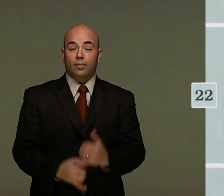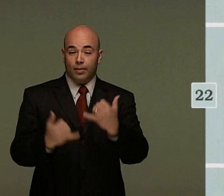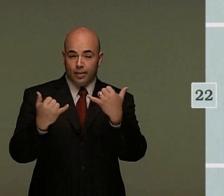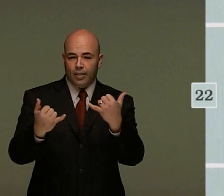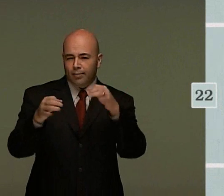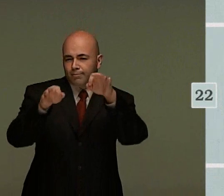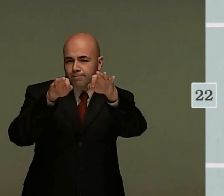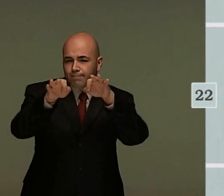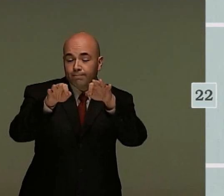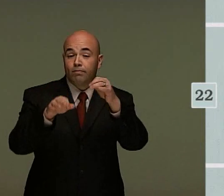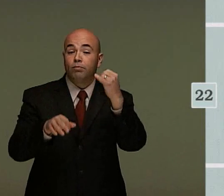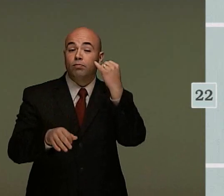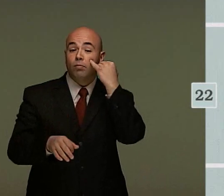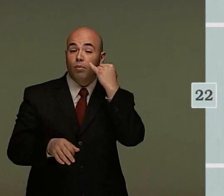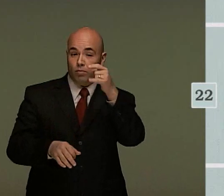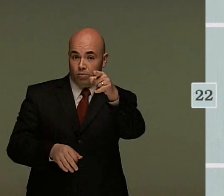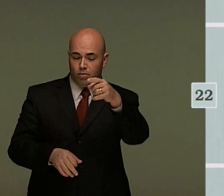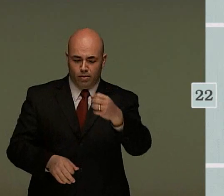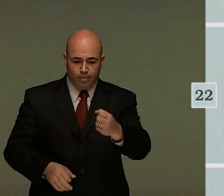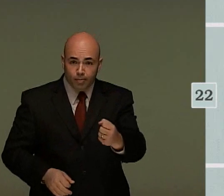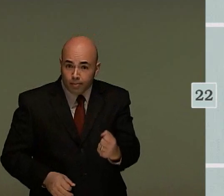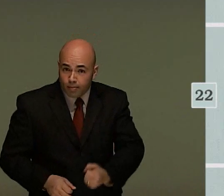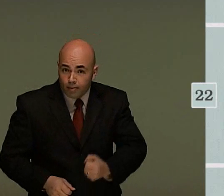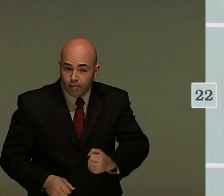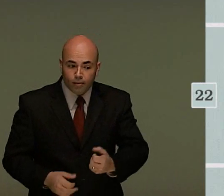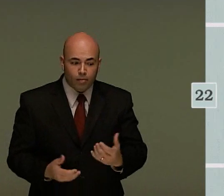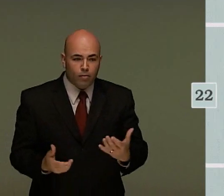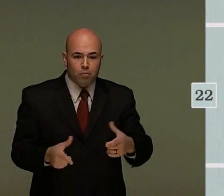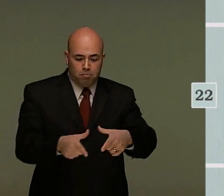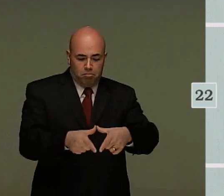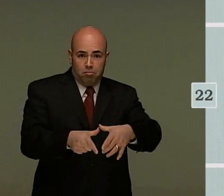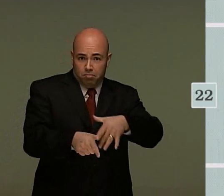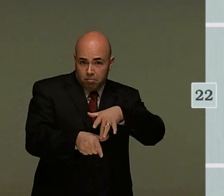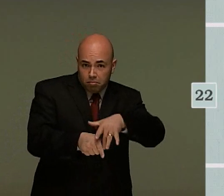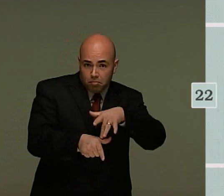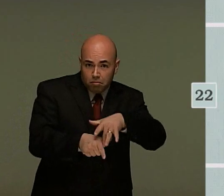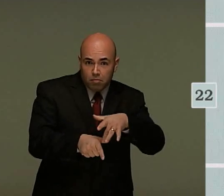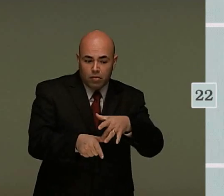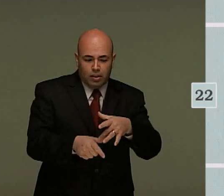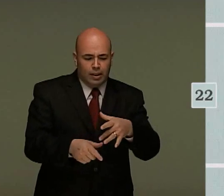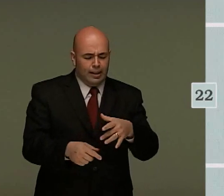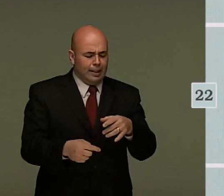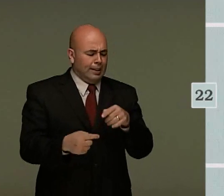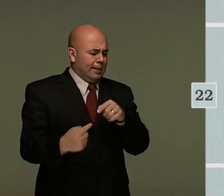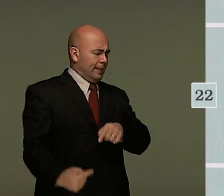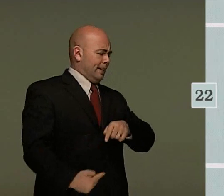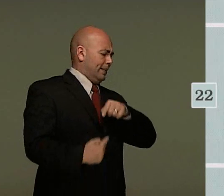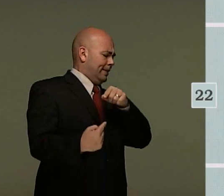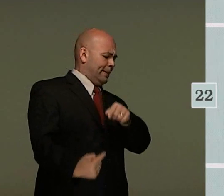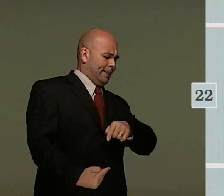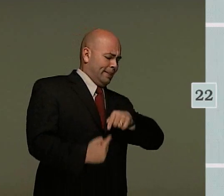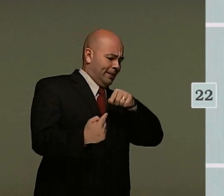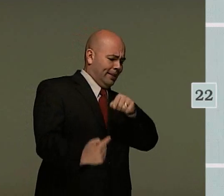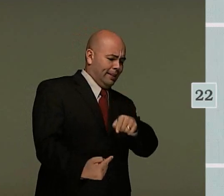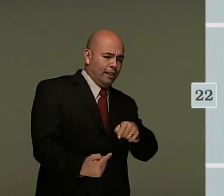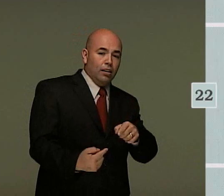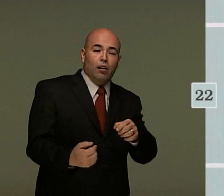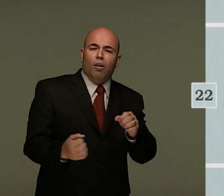Oh, you've never heard this before. Trapaholics. my god, bass guy. You can fuck my bitch, bass guy. You swag to the